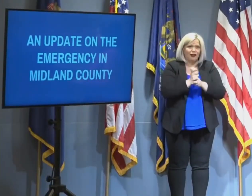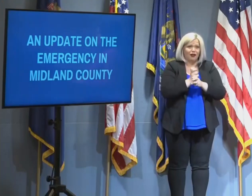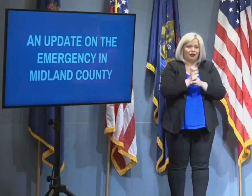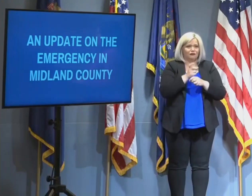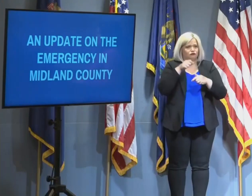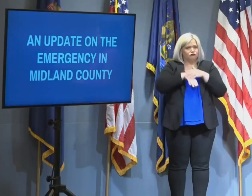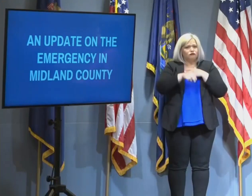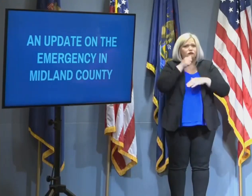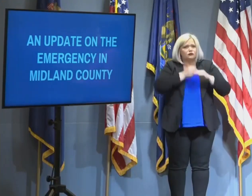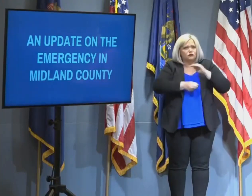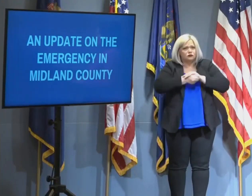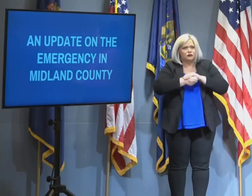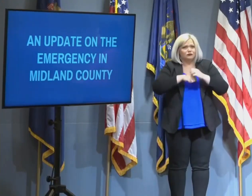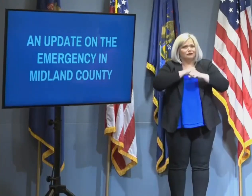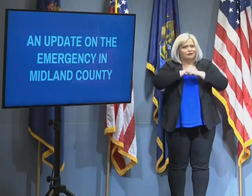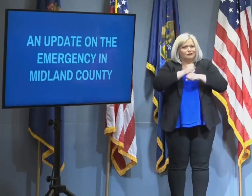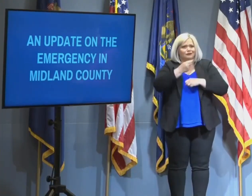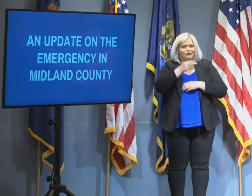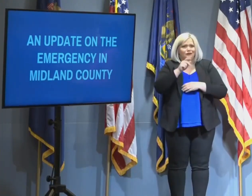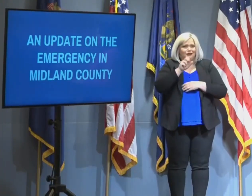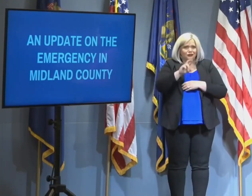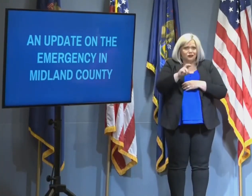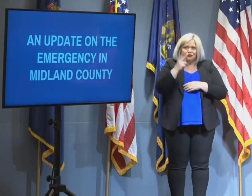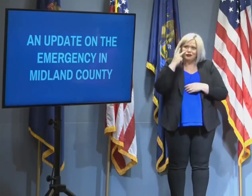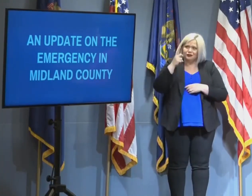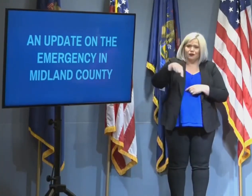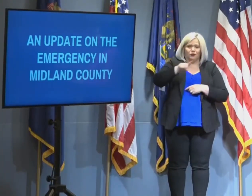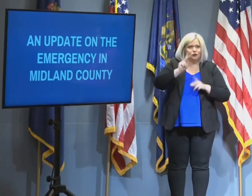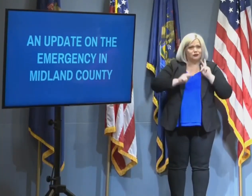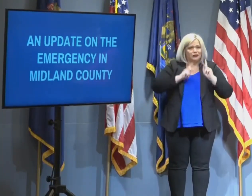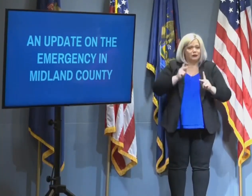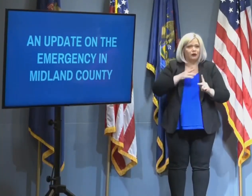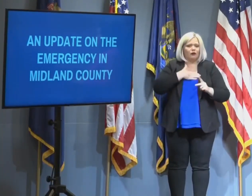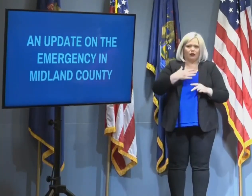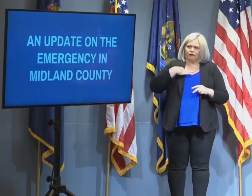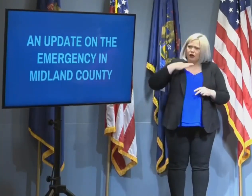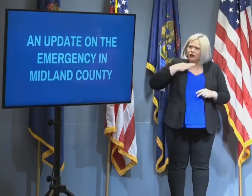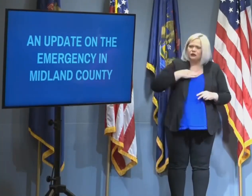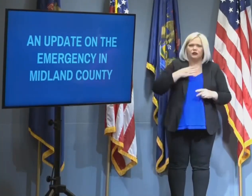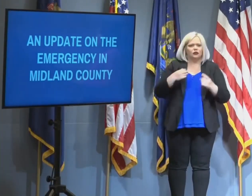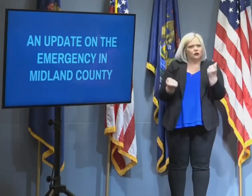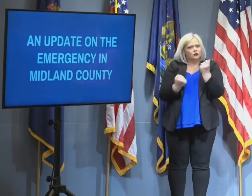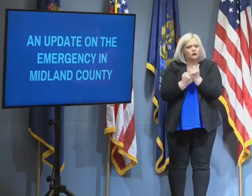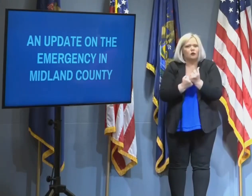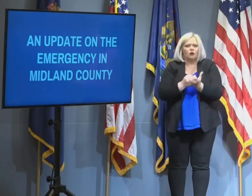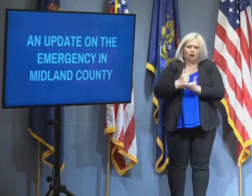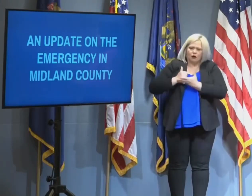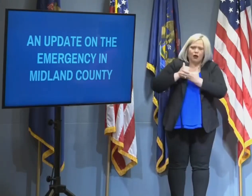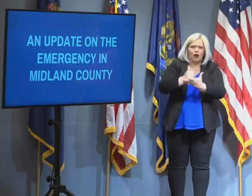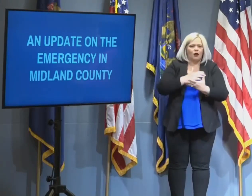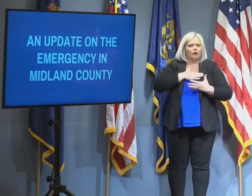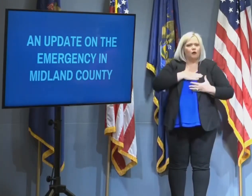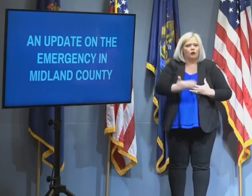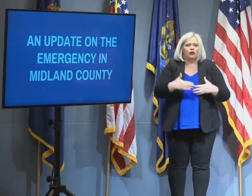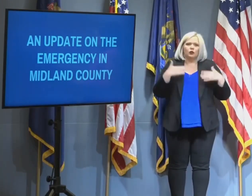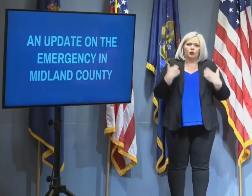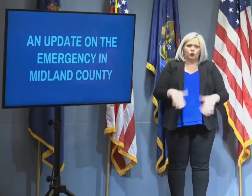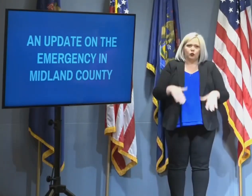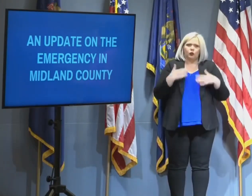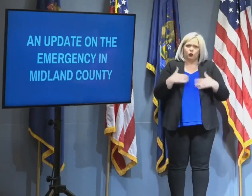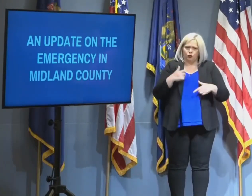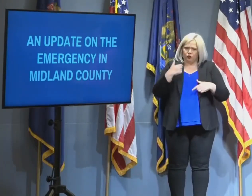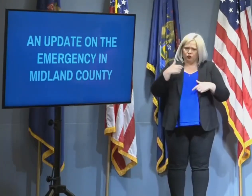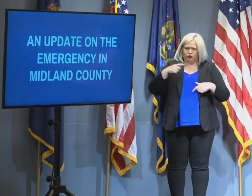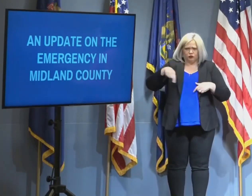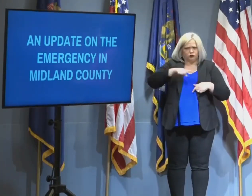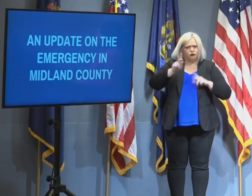see the spirit of the community and the volunteering and the attitude that they're all in this together. We truly are, and